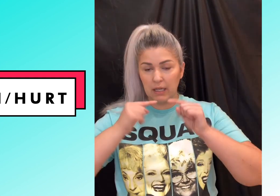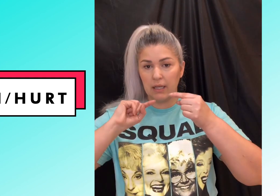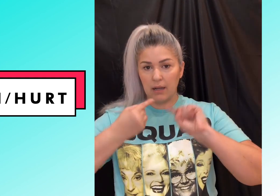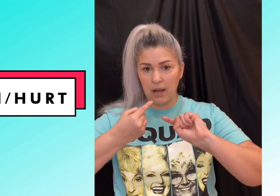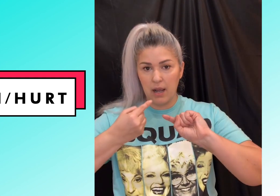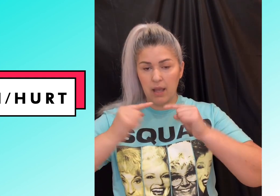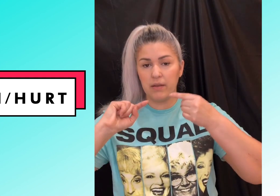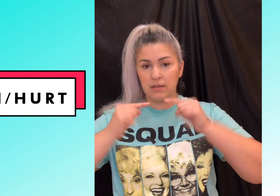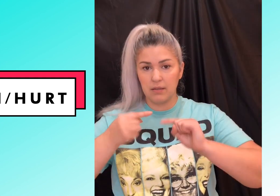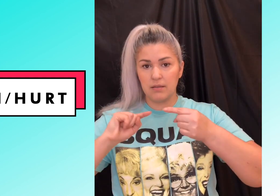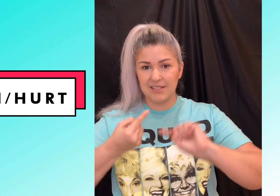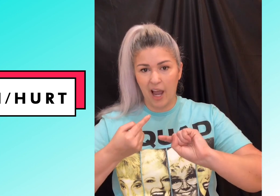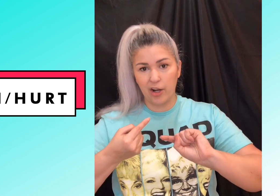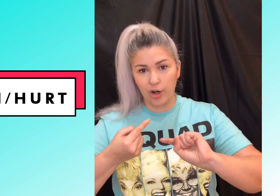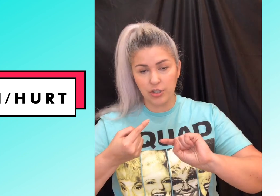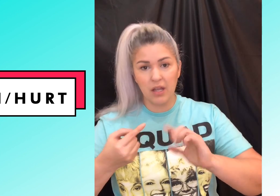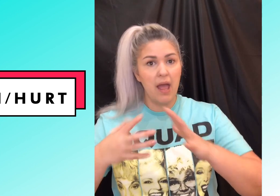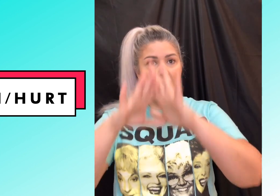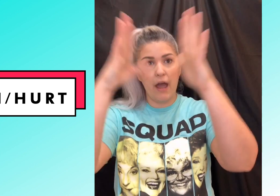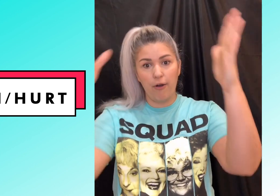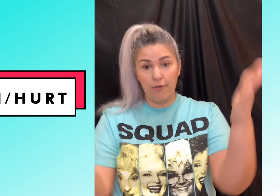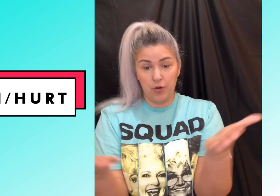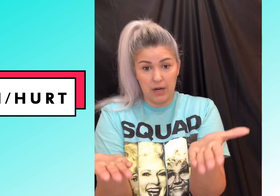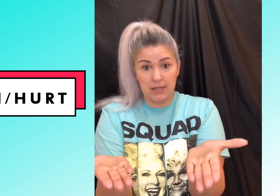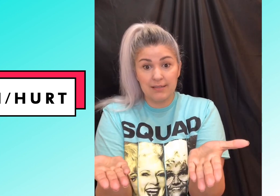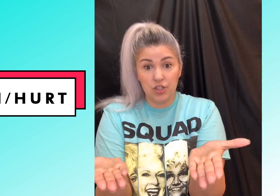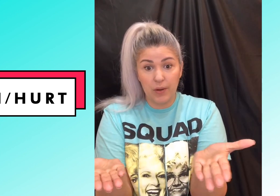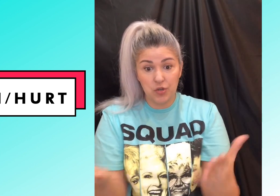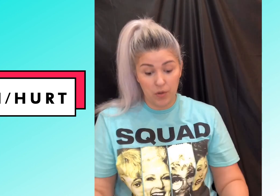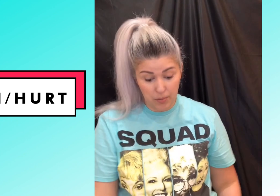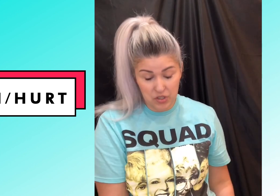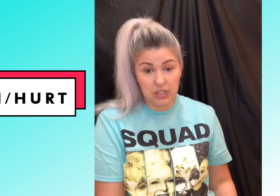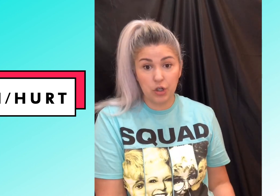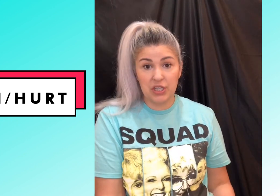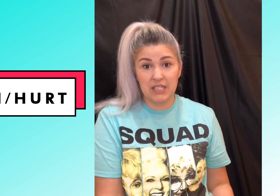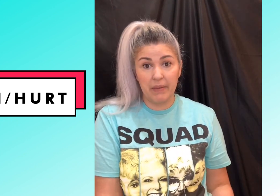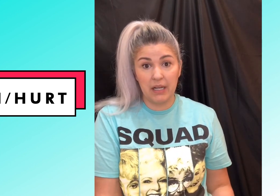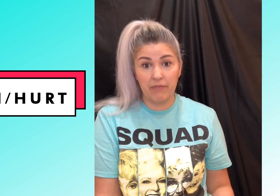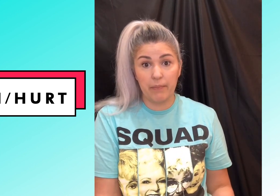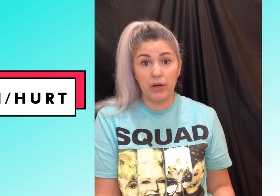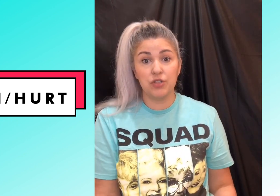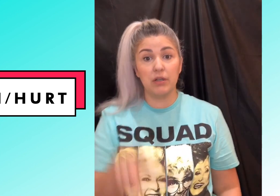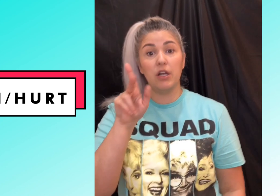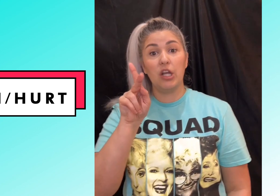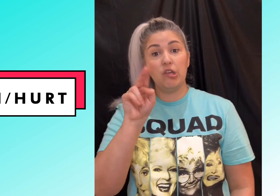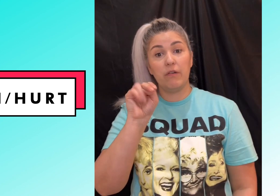and then sign hurt now if you were in this situation where the person still couldn't see my knee if I pointed to it you can